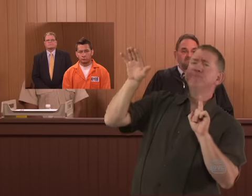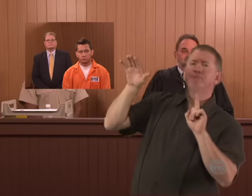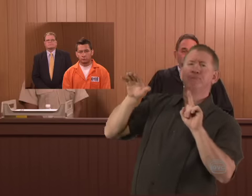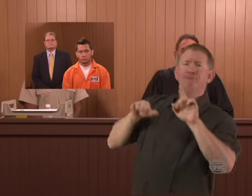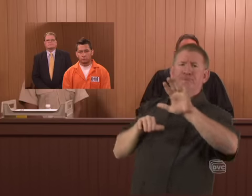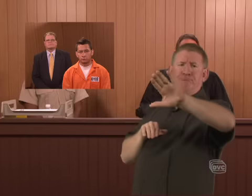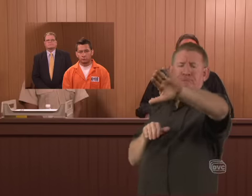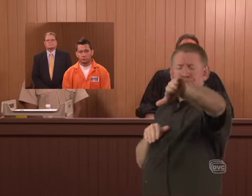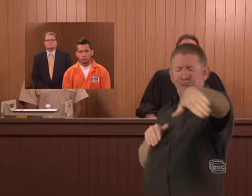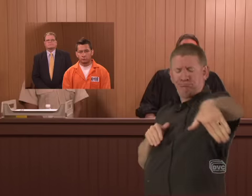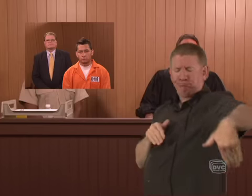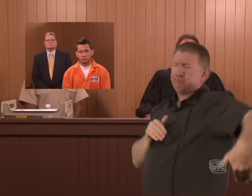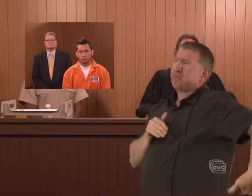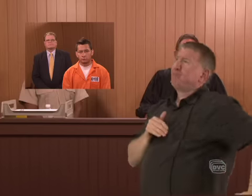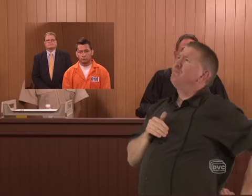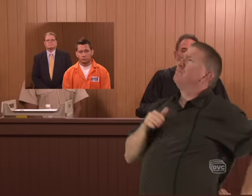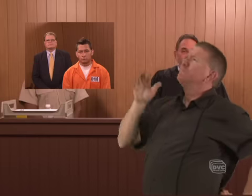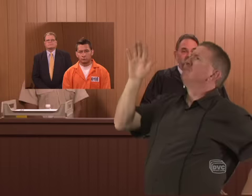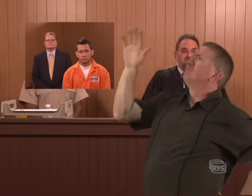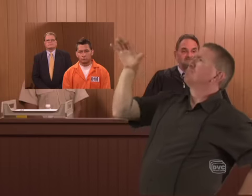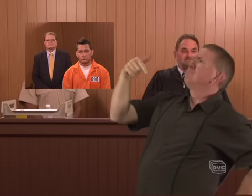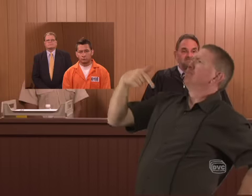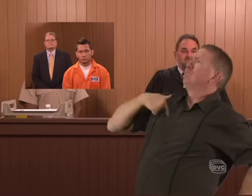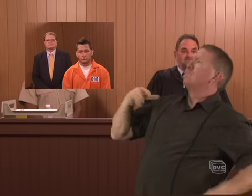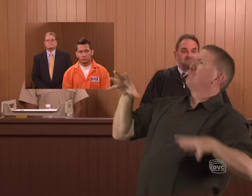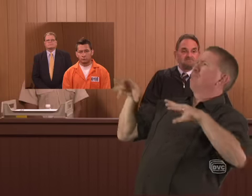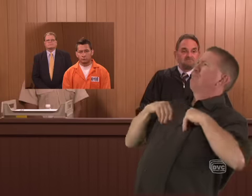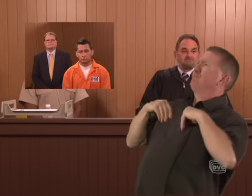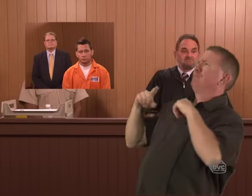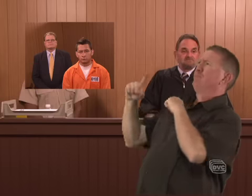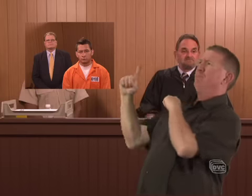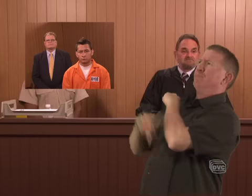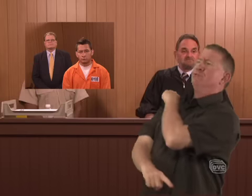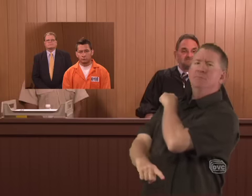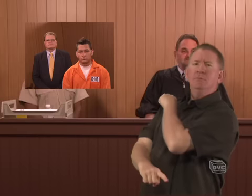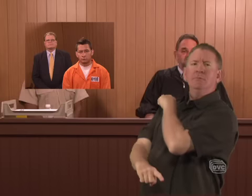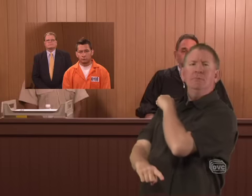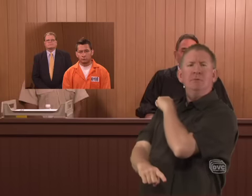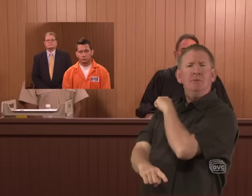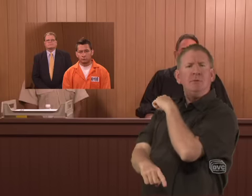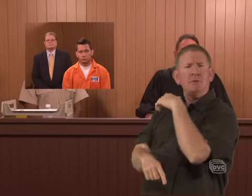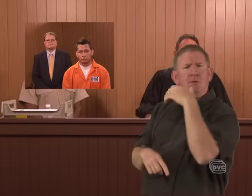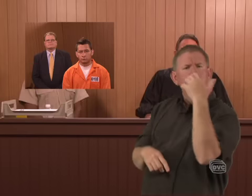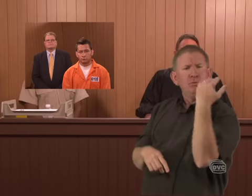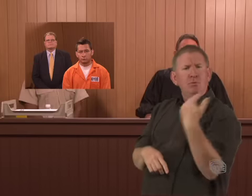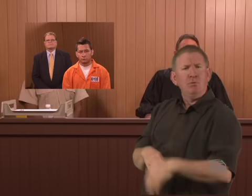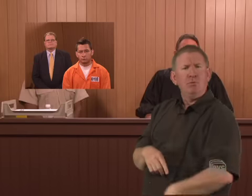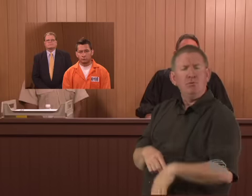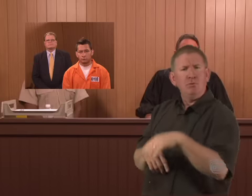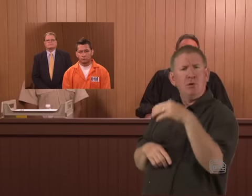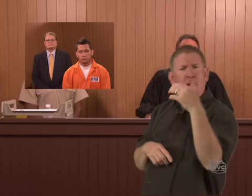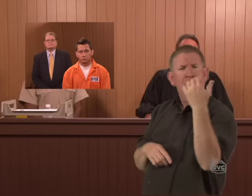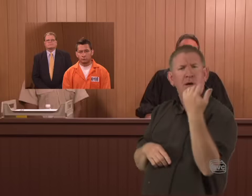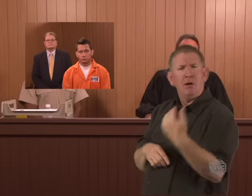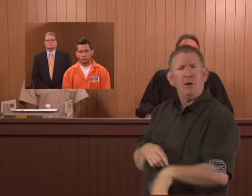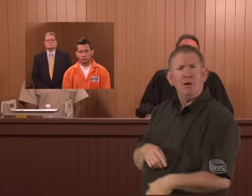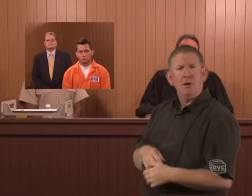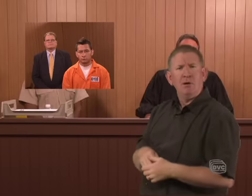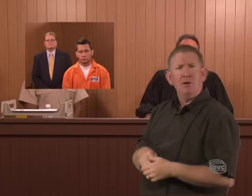Jesus told his father, I'll be glad to take their place. I'll take away their sin. Can you imagine